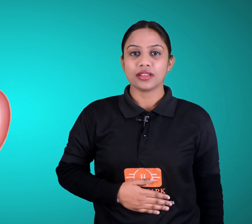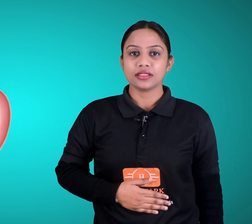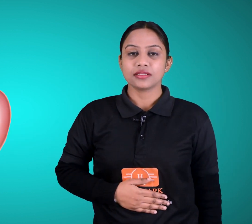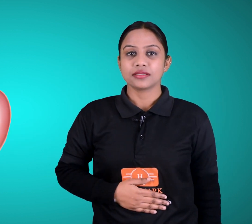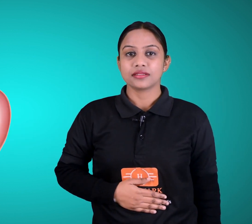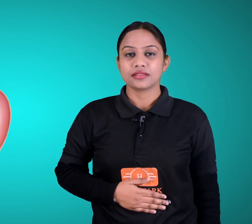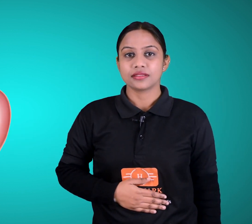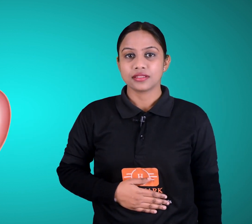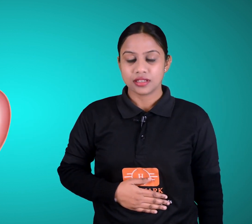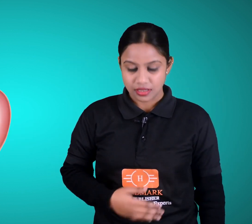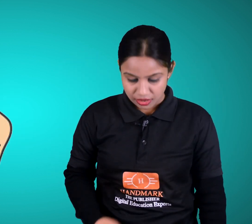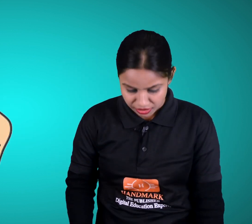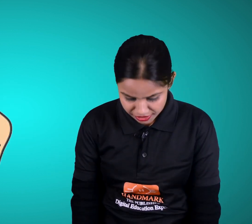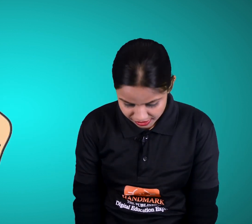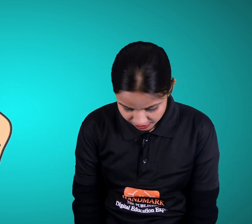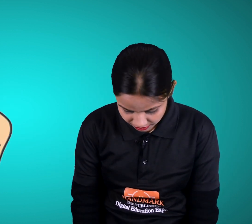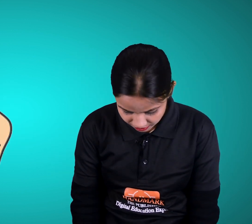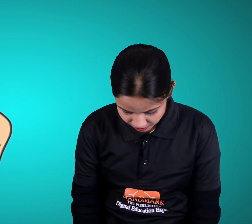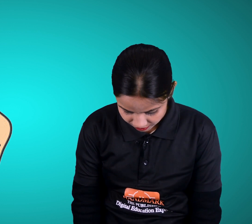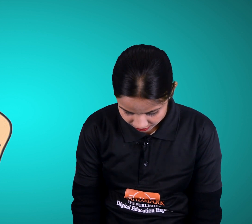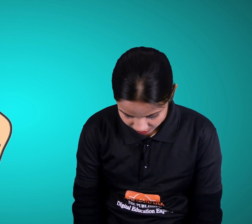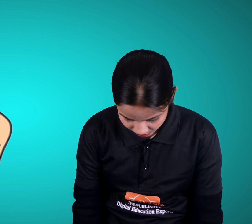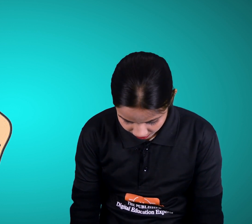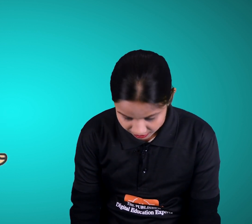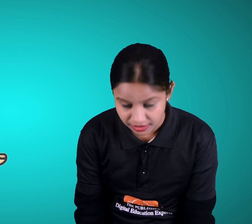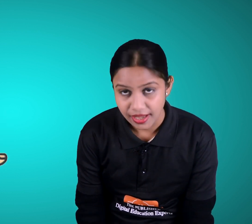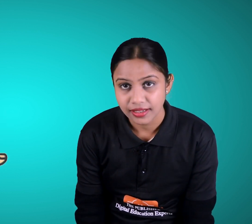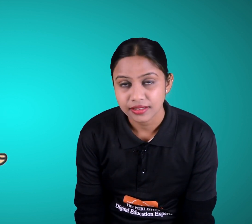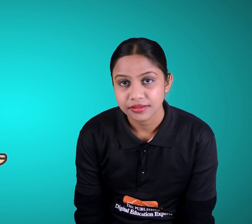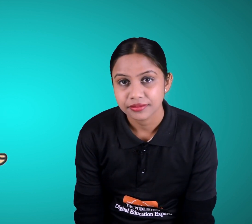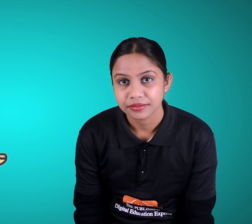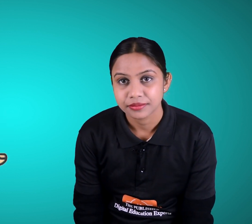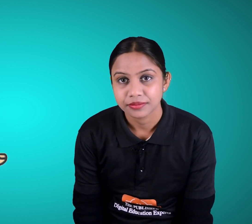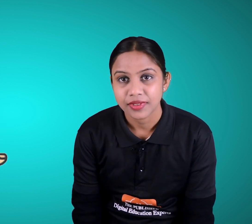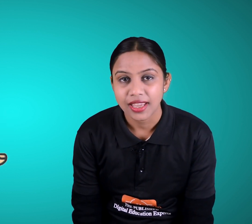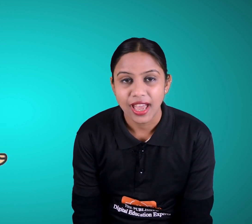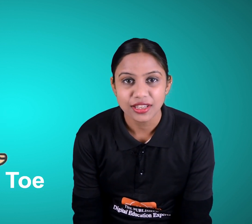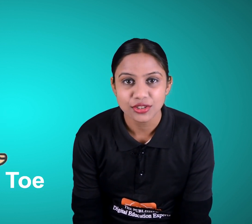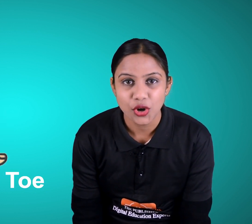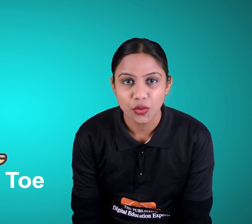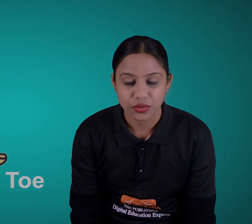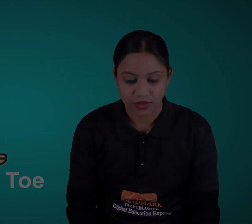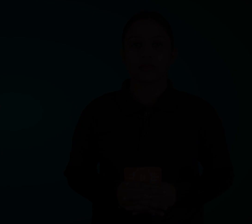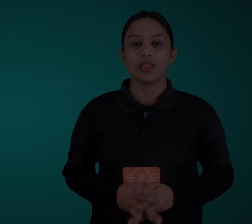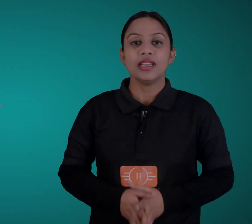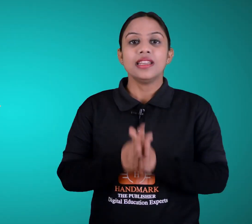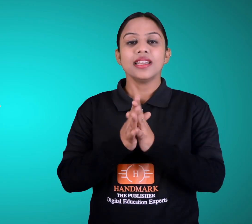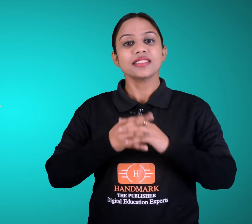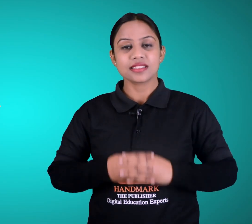knees leg and toes let's